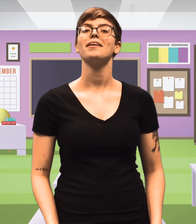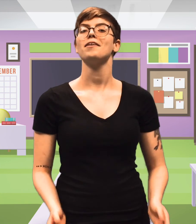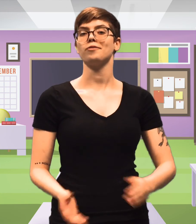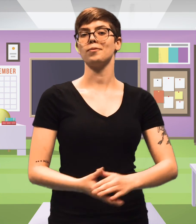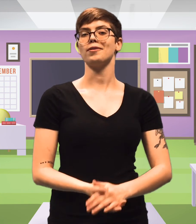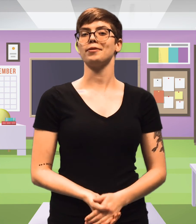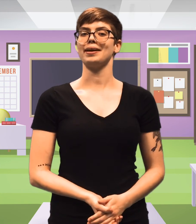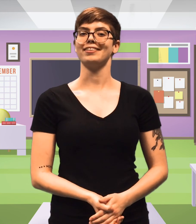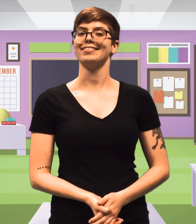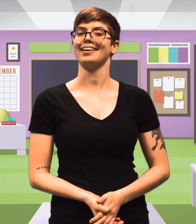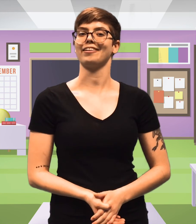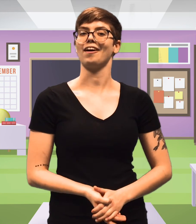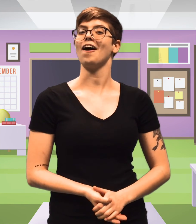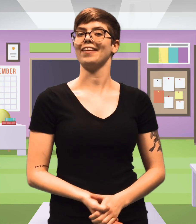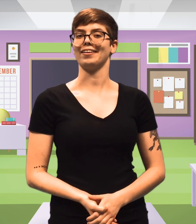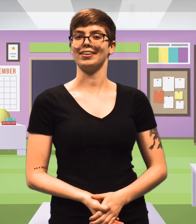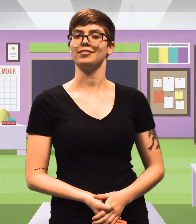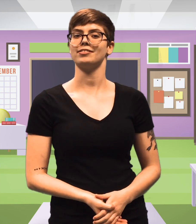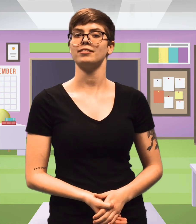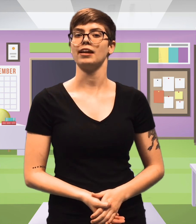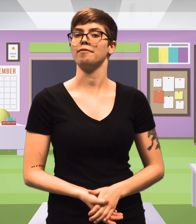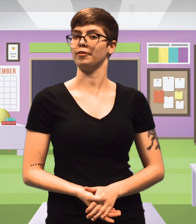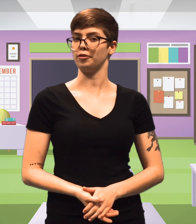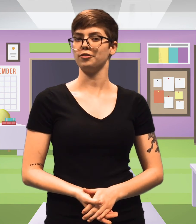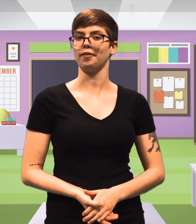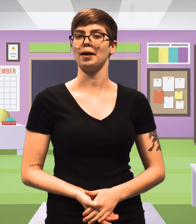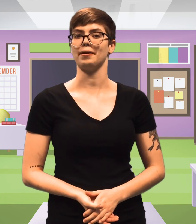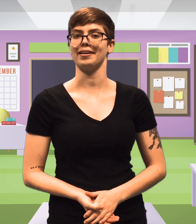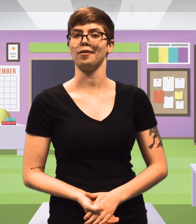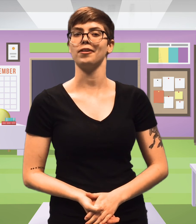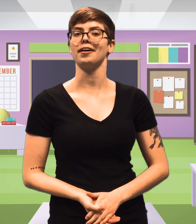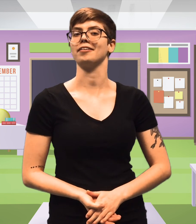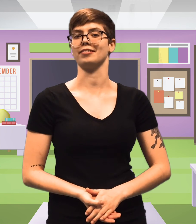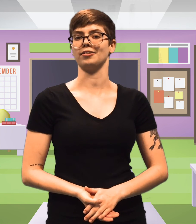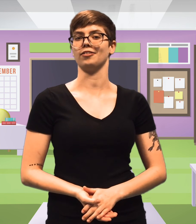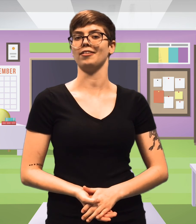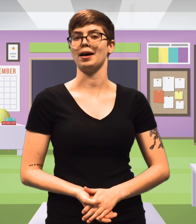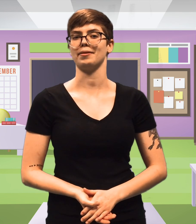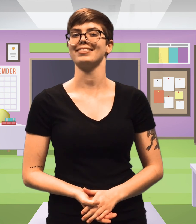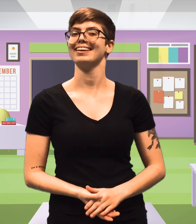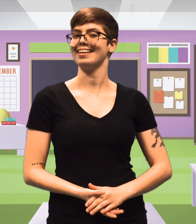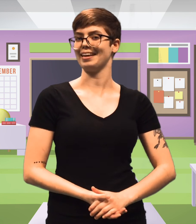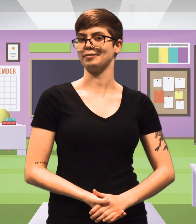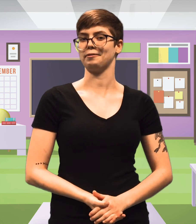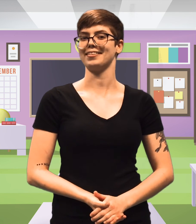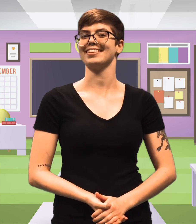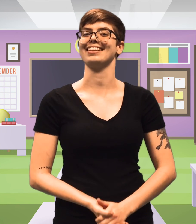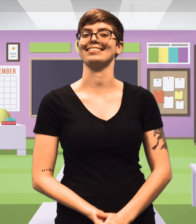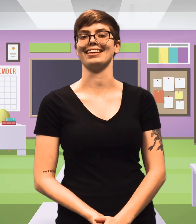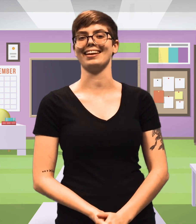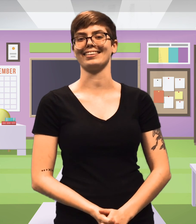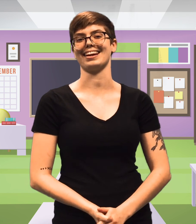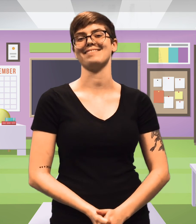For more information, check out our online resources at volushalibrary.org under digital libraries. Thanks for watching and see you next time.